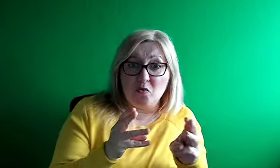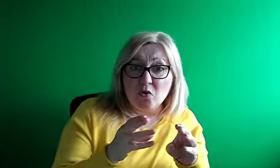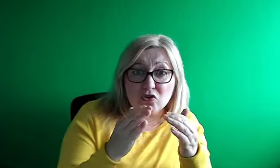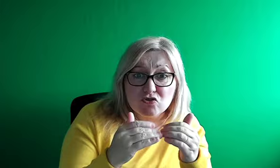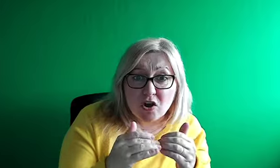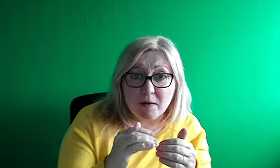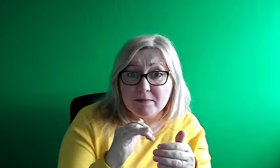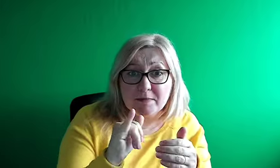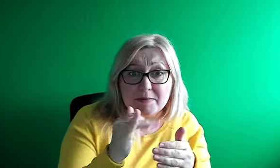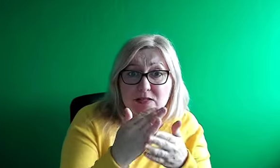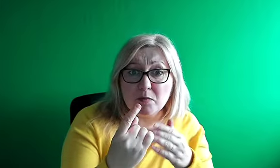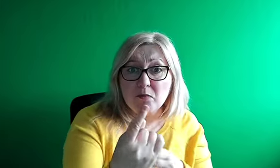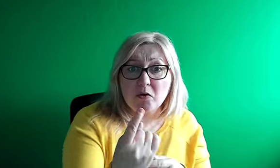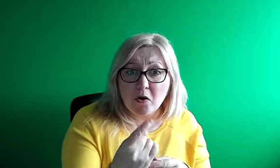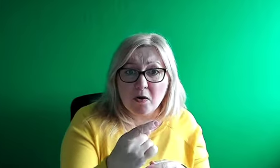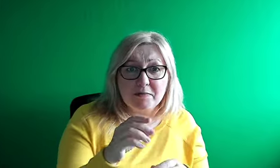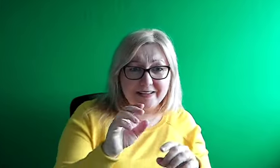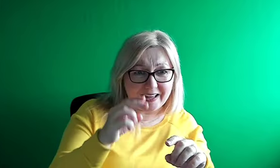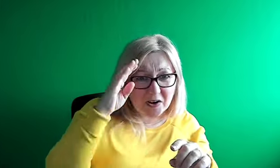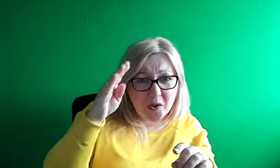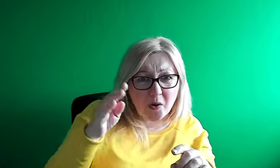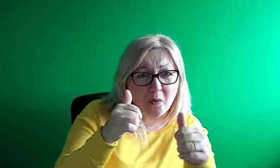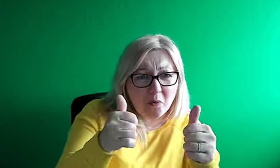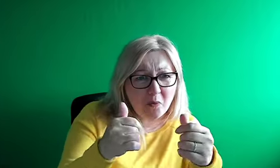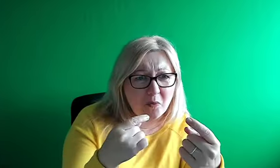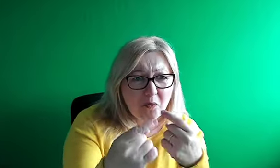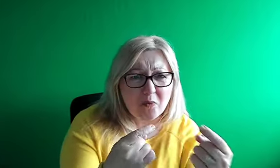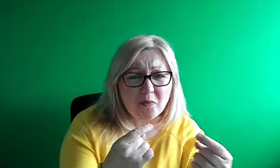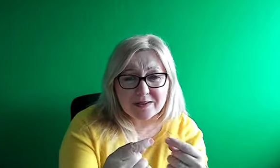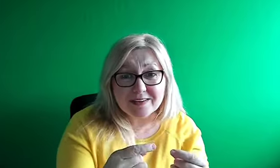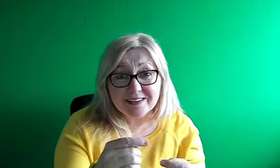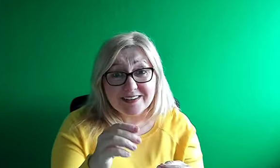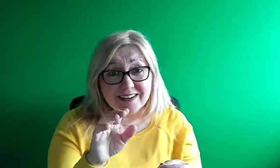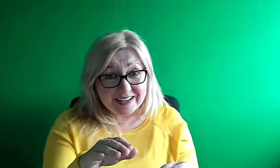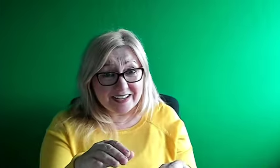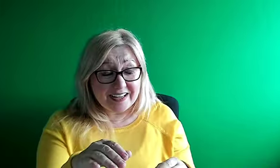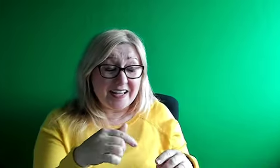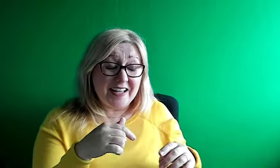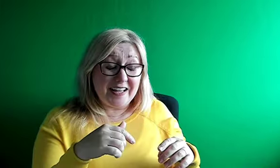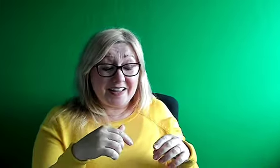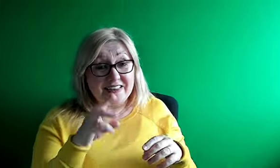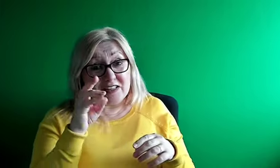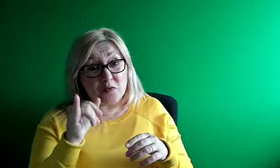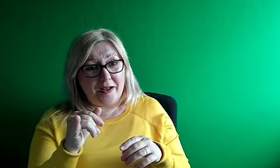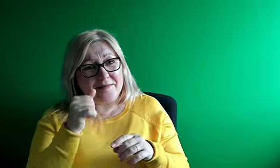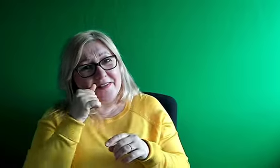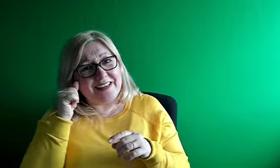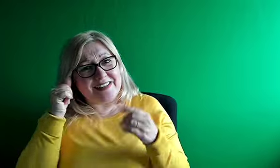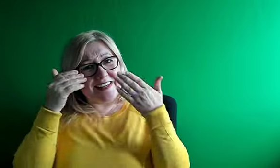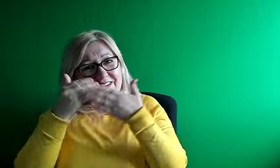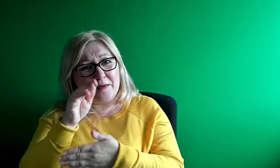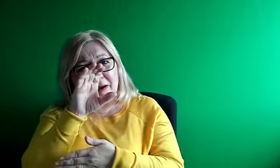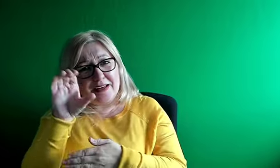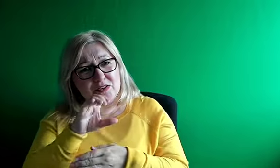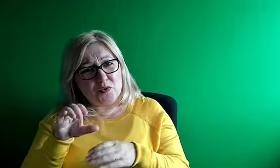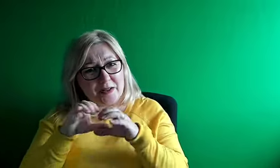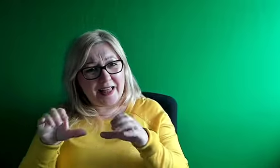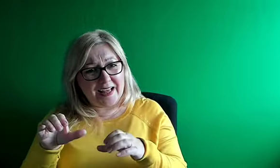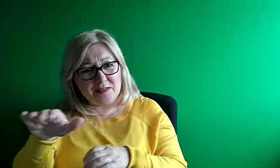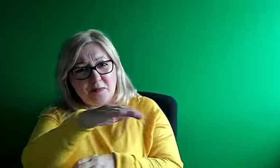teachers say, I thought from this morning, when I sent them that video, on the beer call last night, that we do need to get it up, as part of our